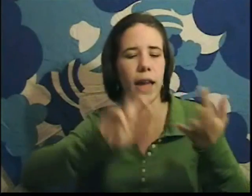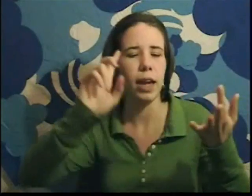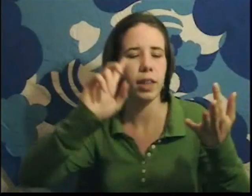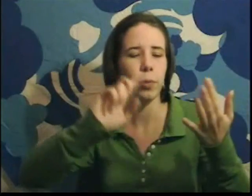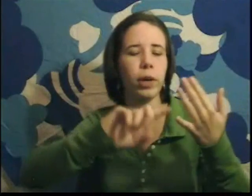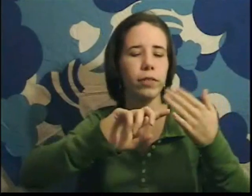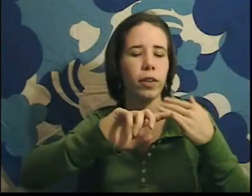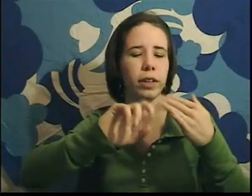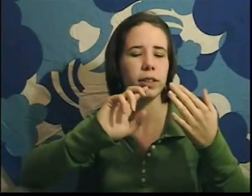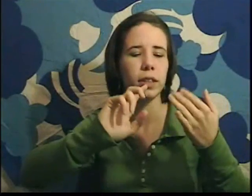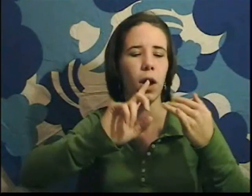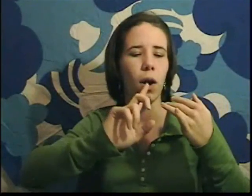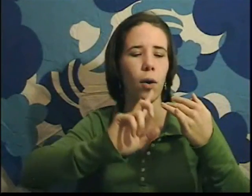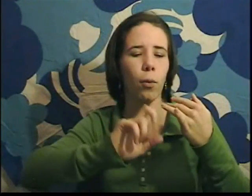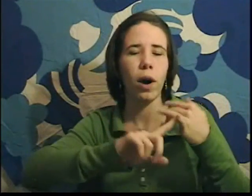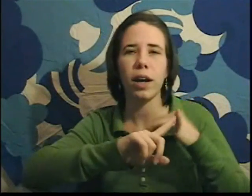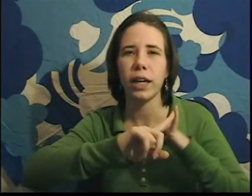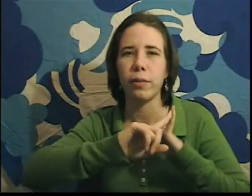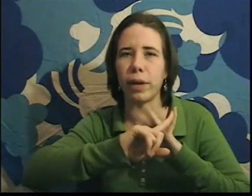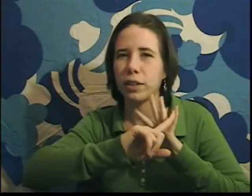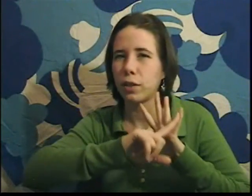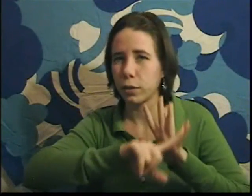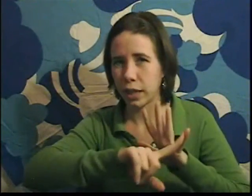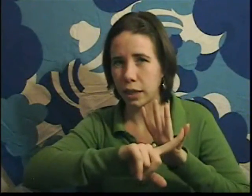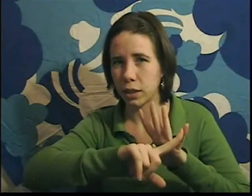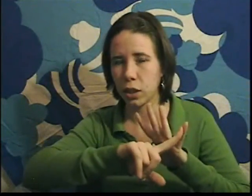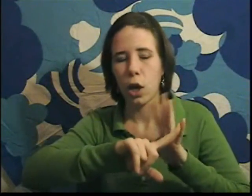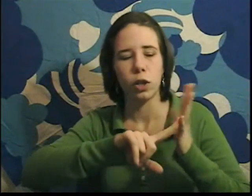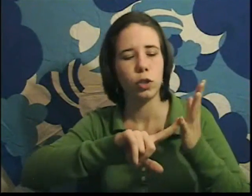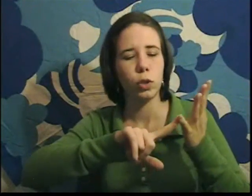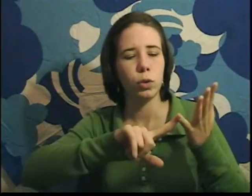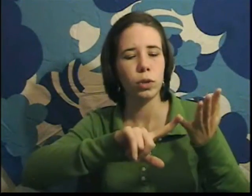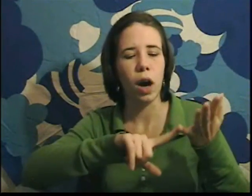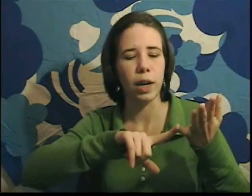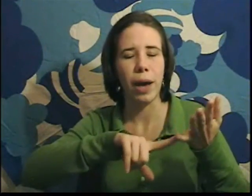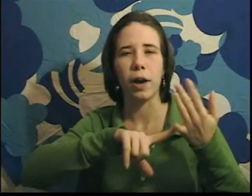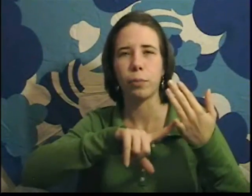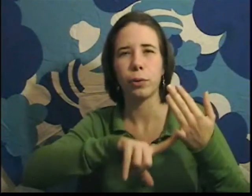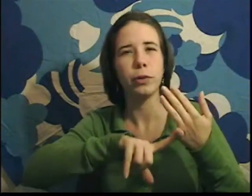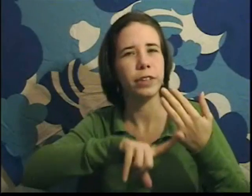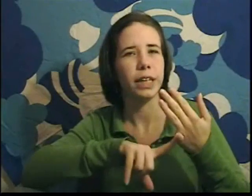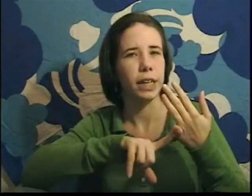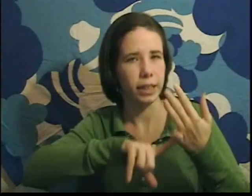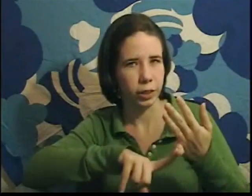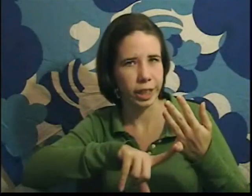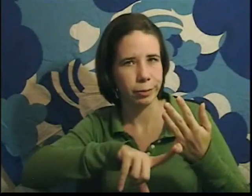and the point of all this, why it makes no sense to talk about proving a theory.